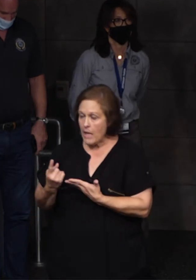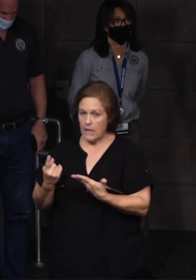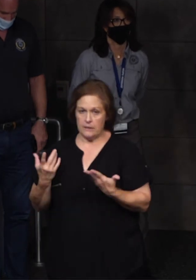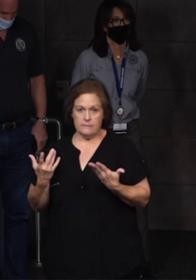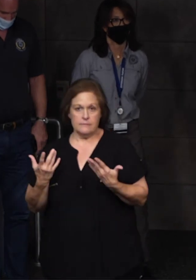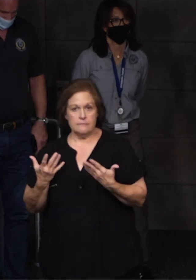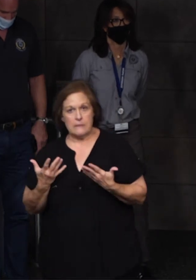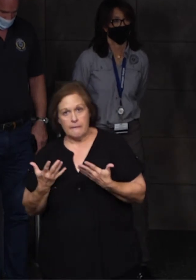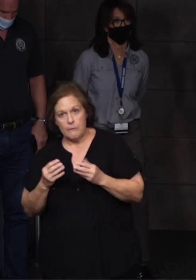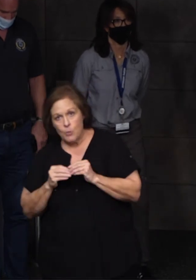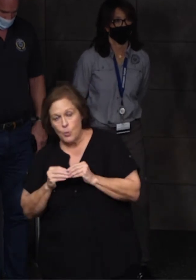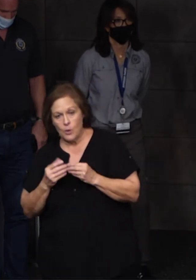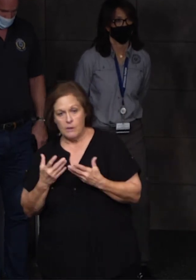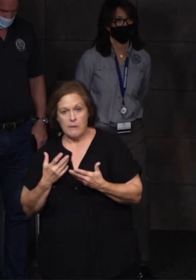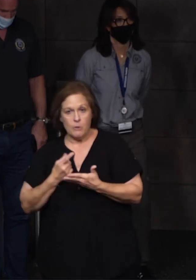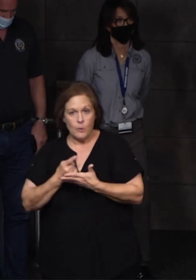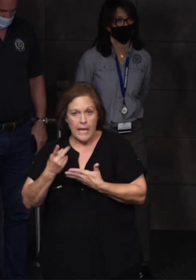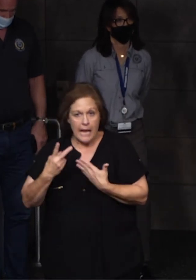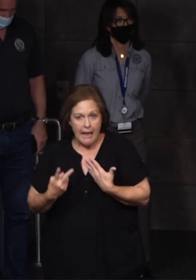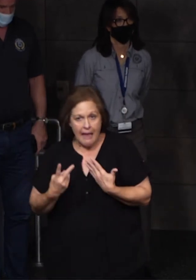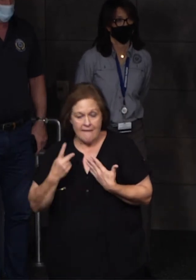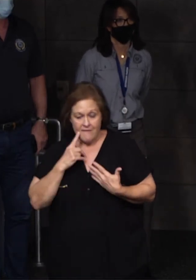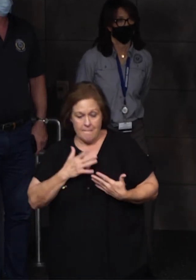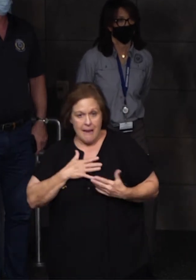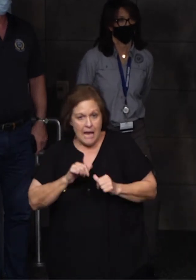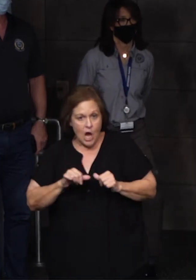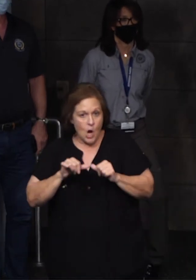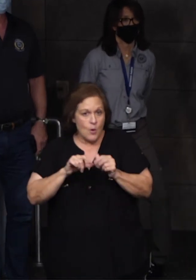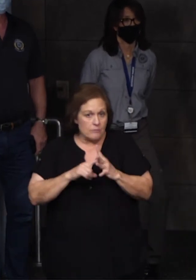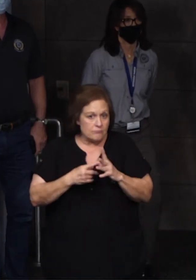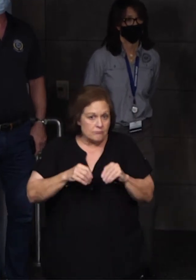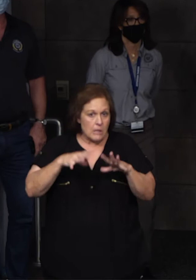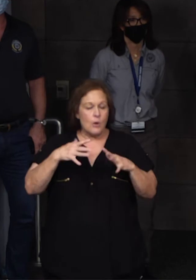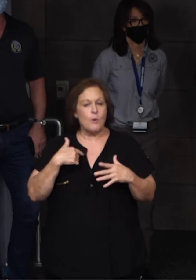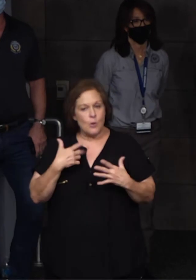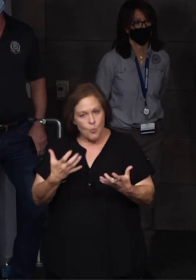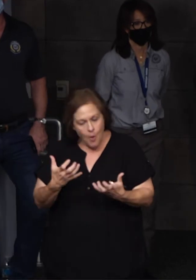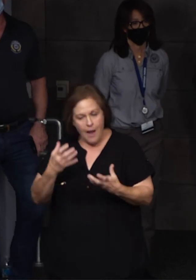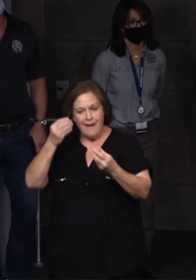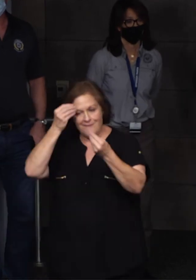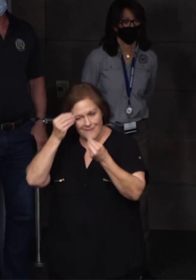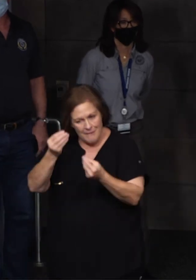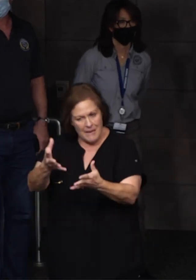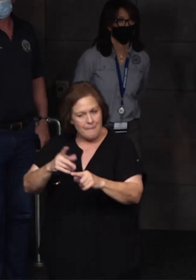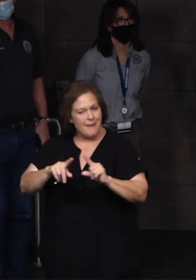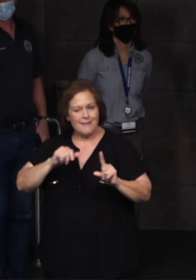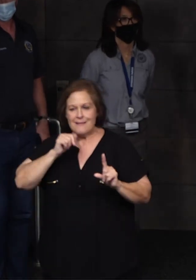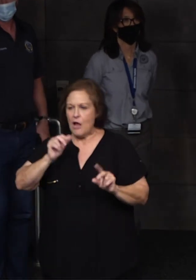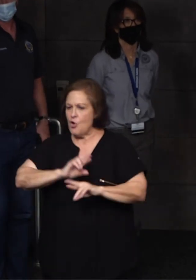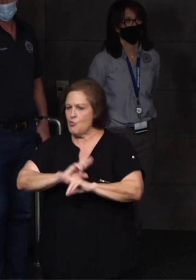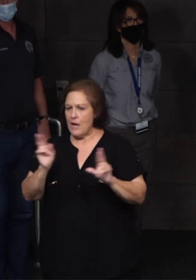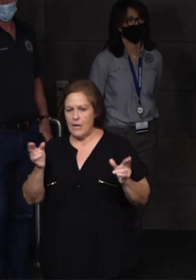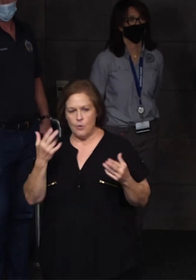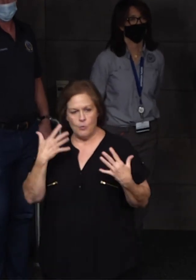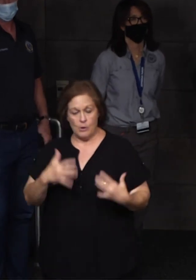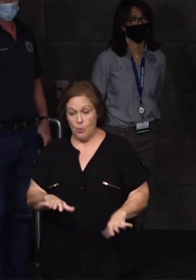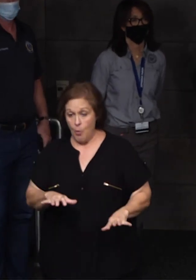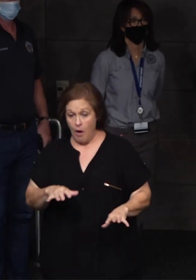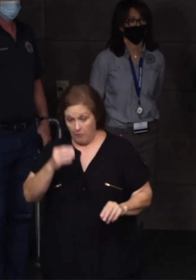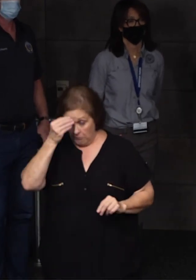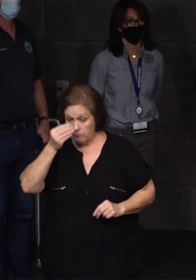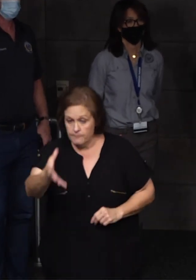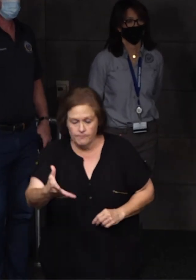it's going to be another week and a half for my area. We want that information to be there. It is not ready yet because we don't want to set false